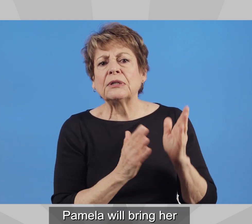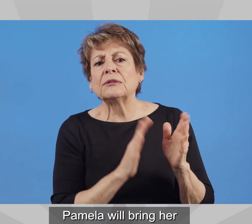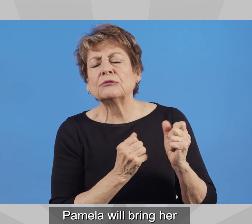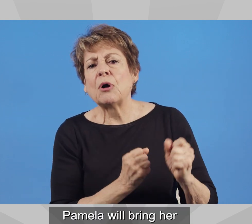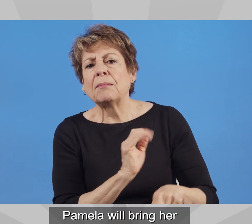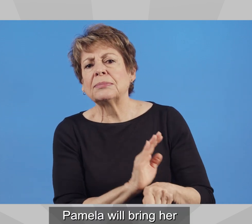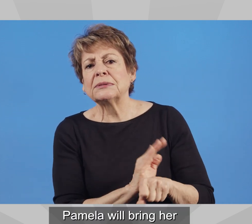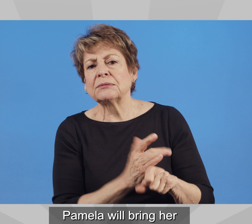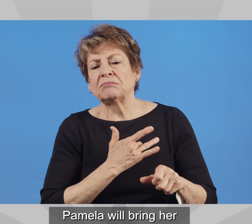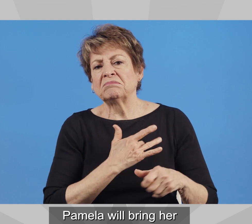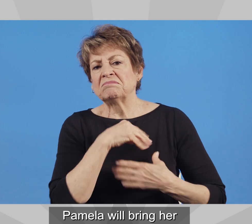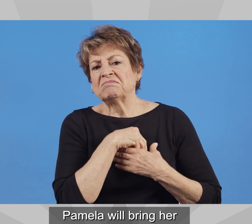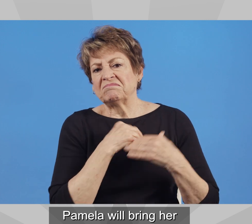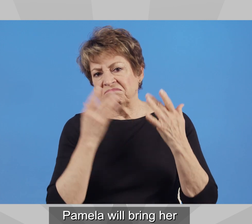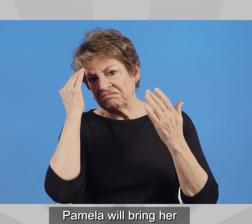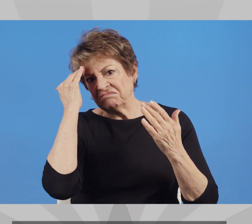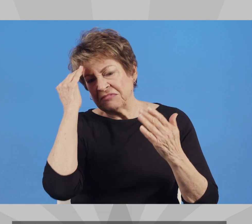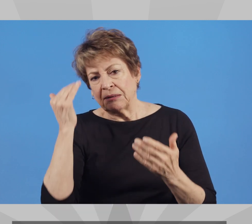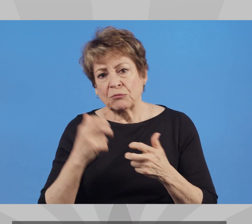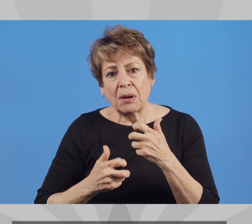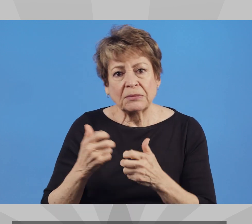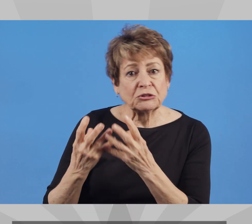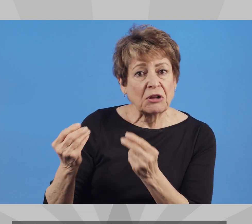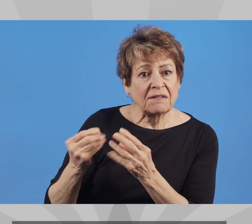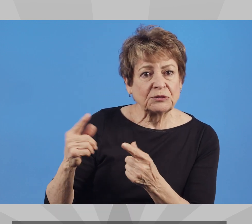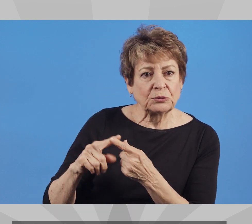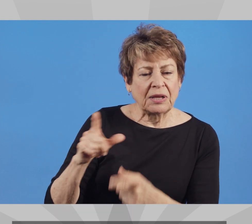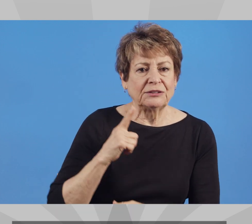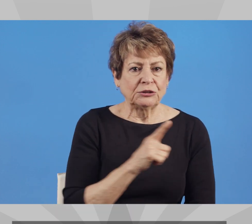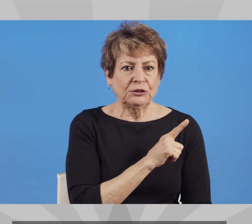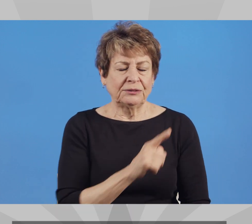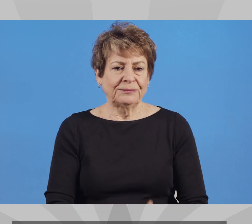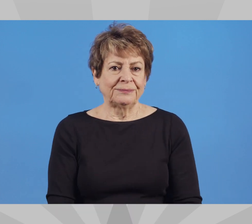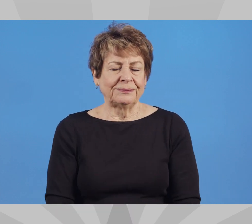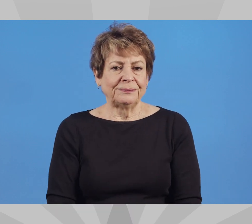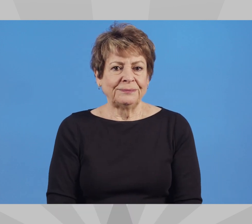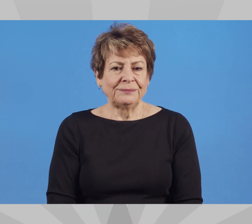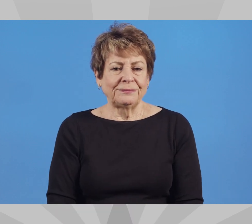Pamela will bring her strong business acumen and problem-solving to the legislature.